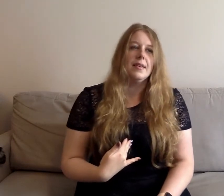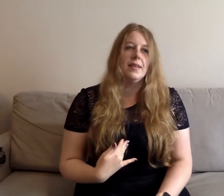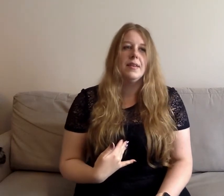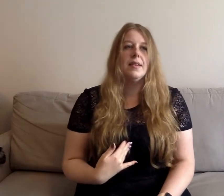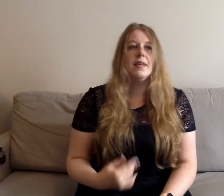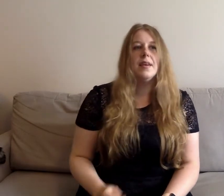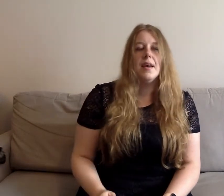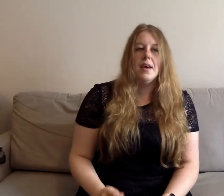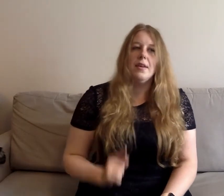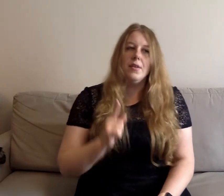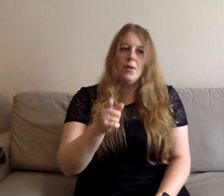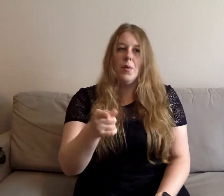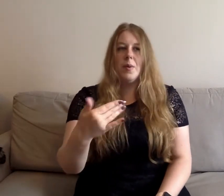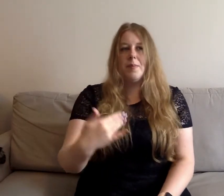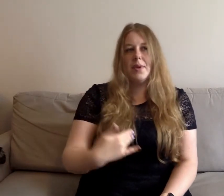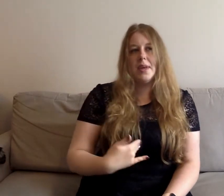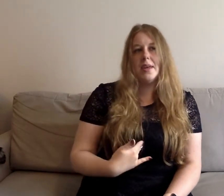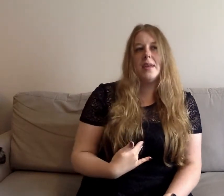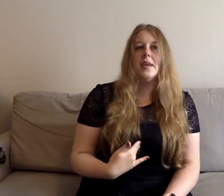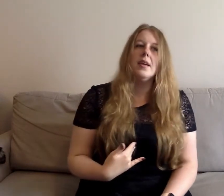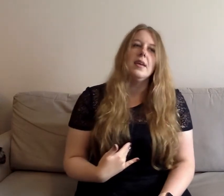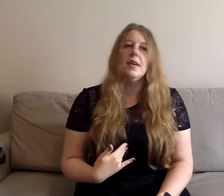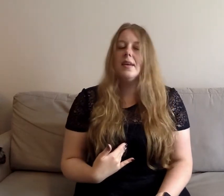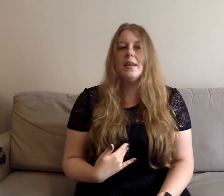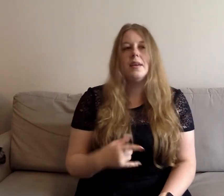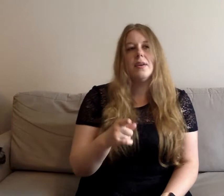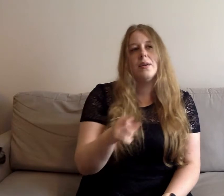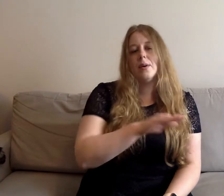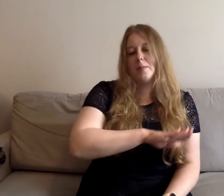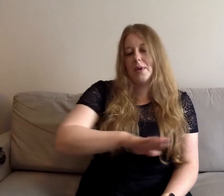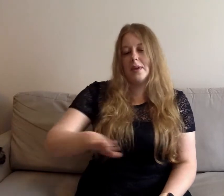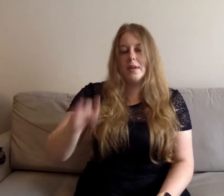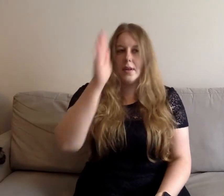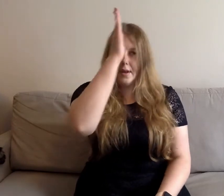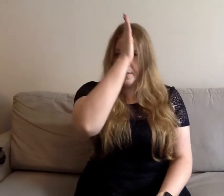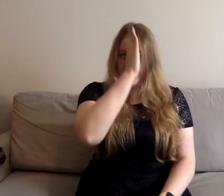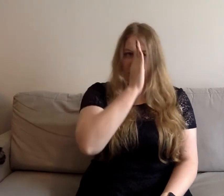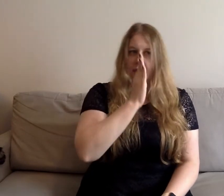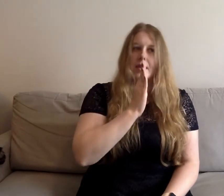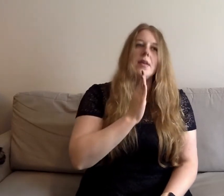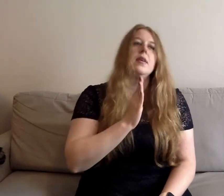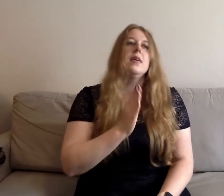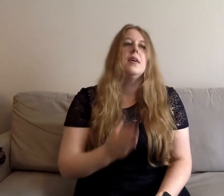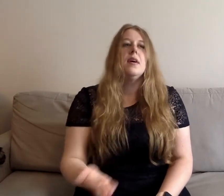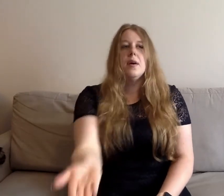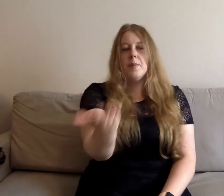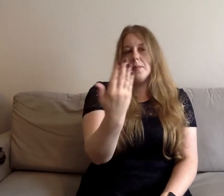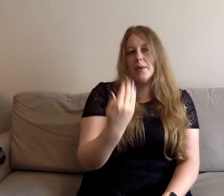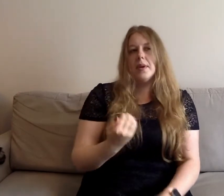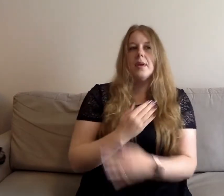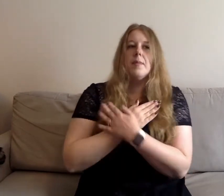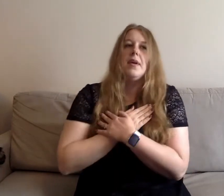It's you and me You You You I love you If only you